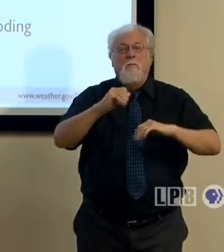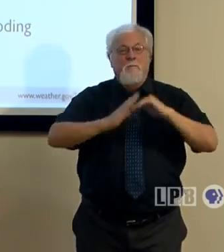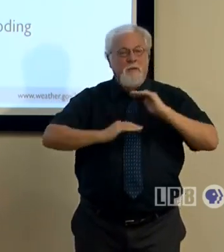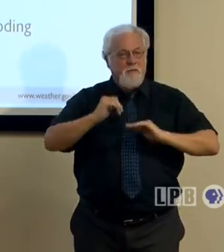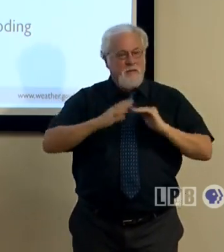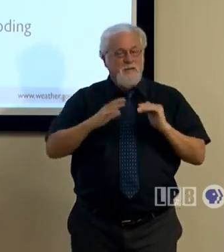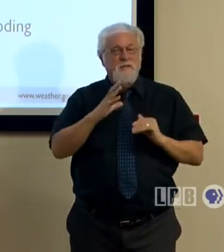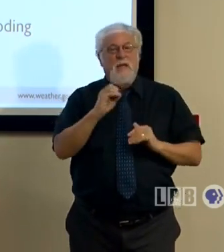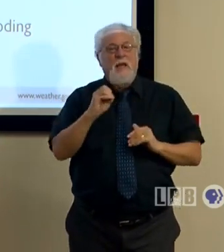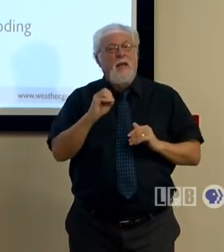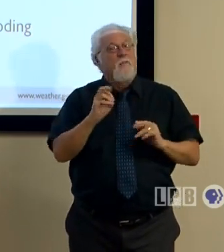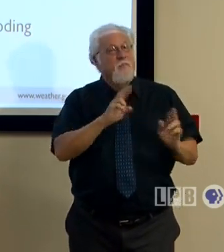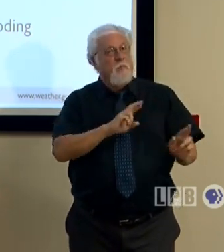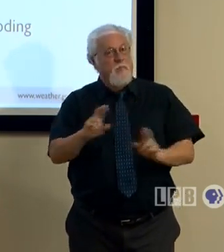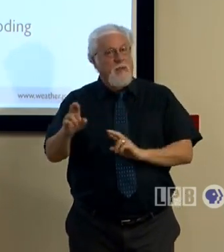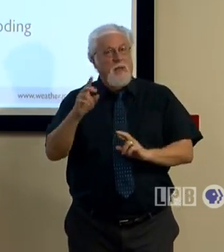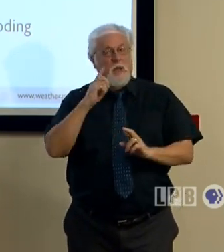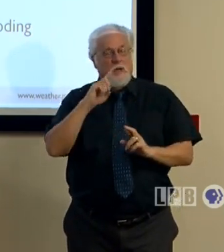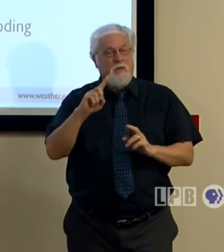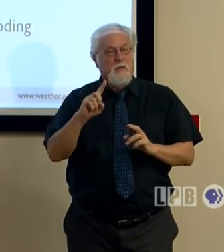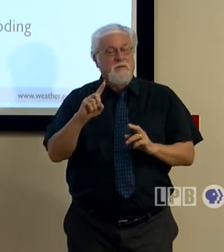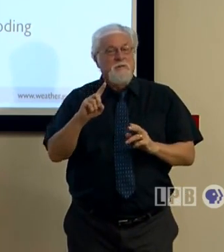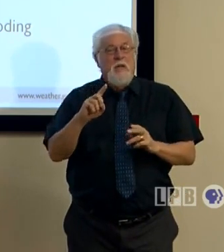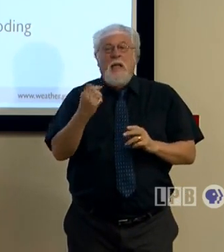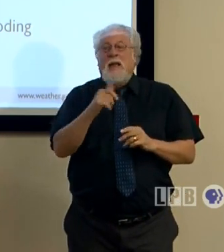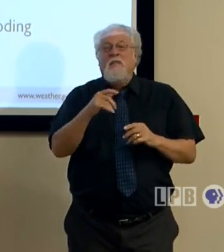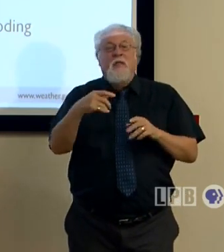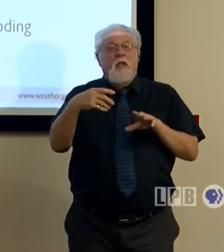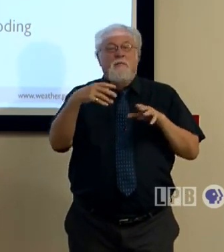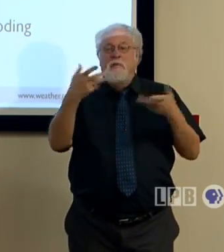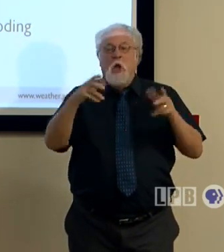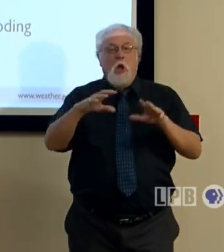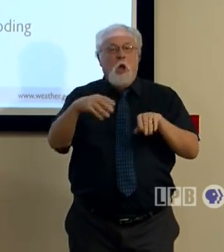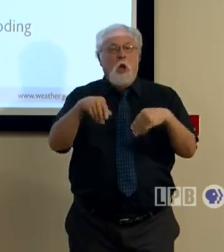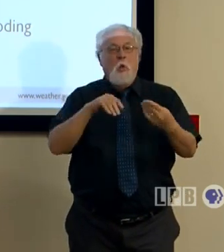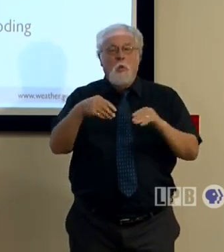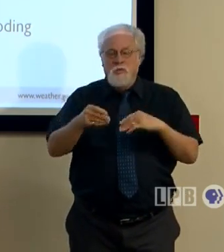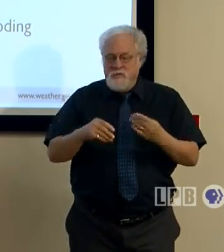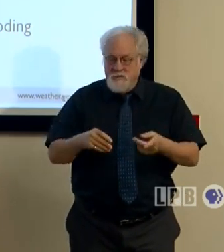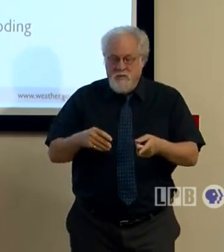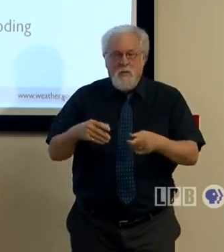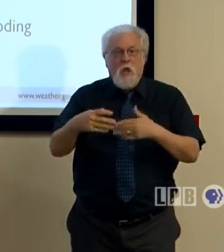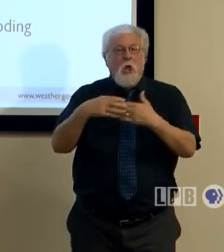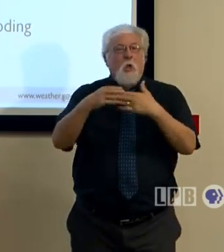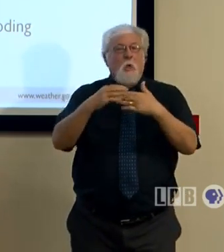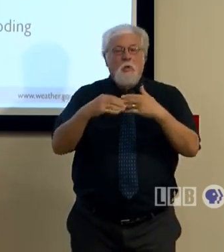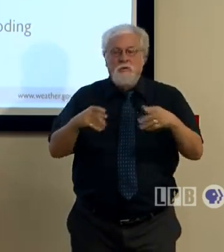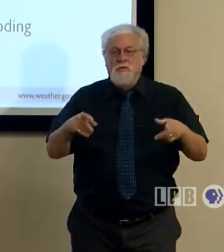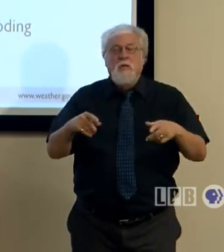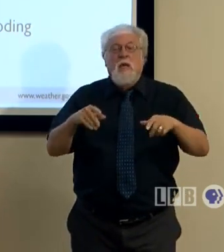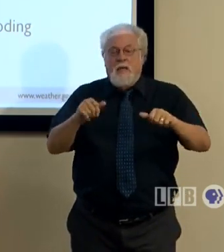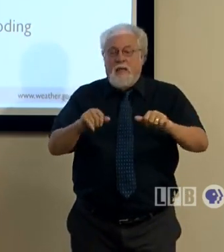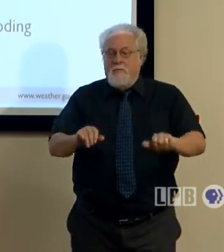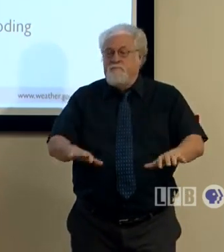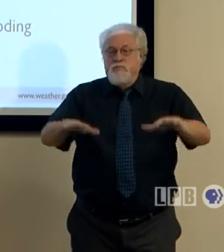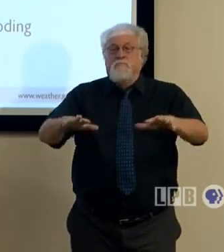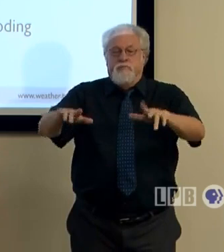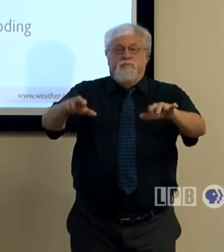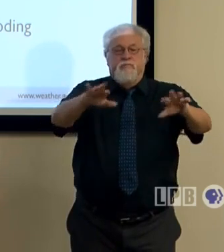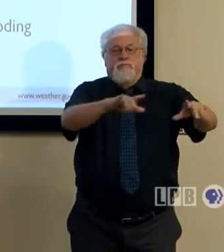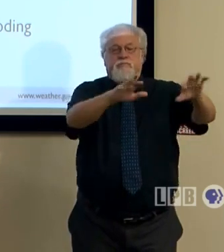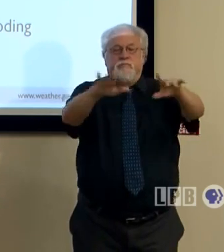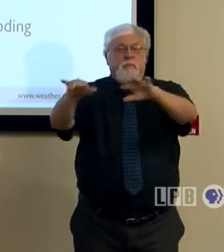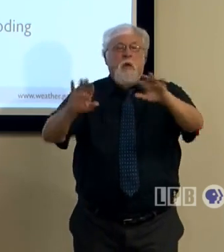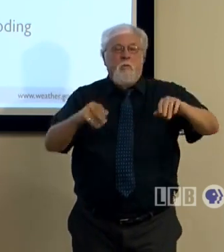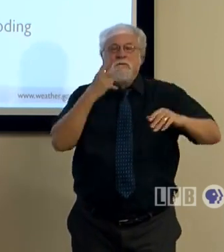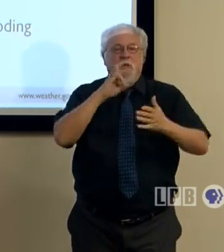that we need to obviously prepare for as we move forward. Anything loose from the surge can be drifted around. We saw lots